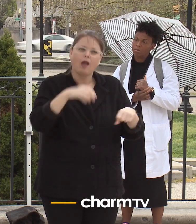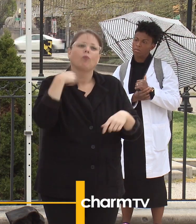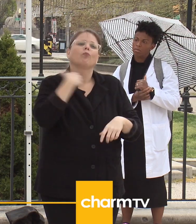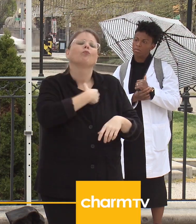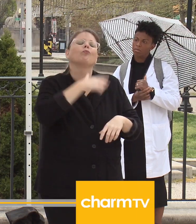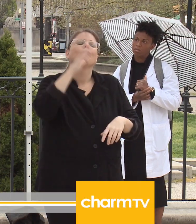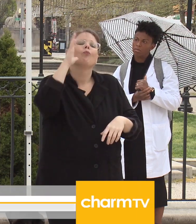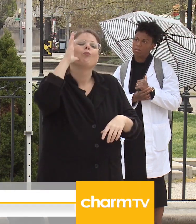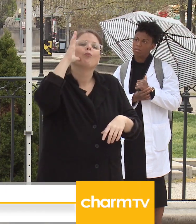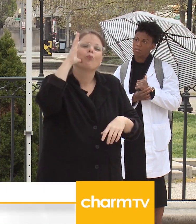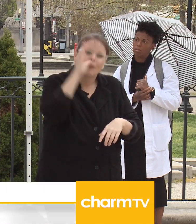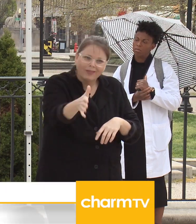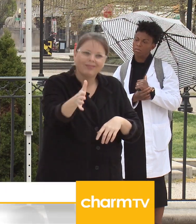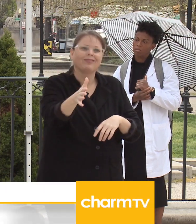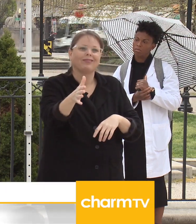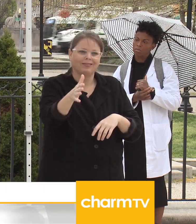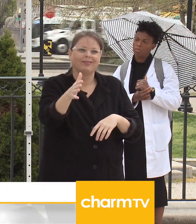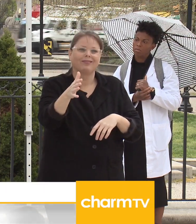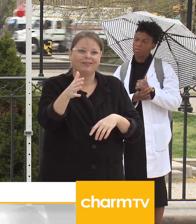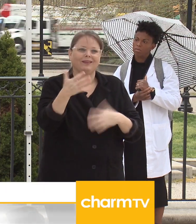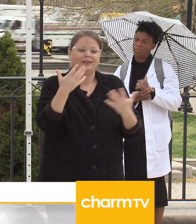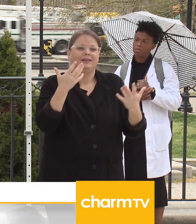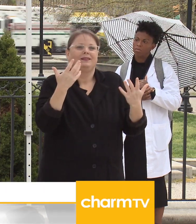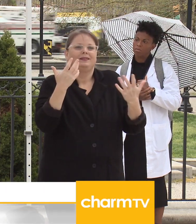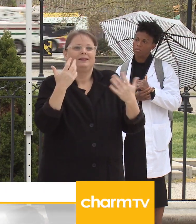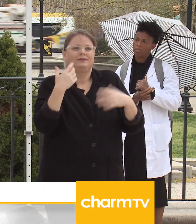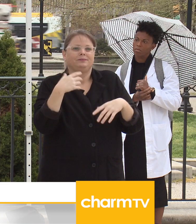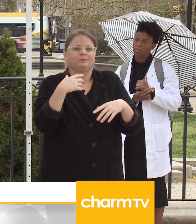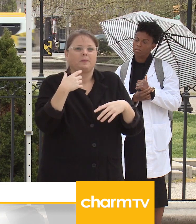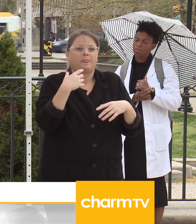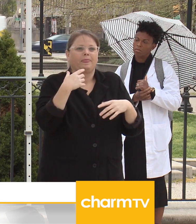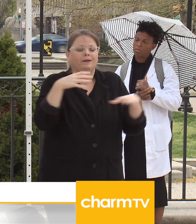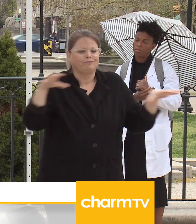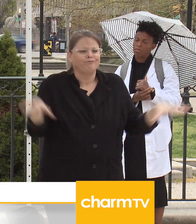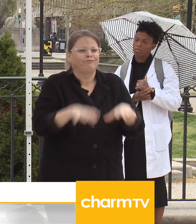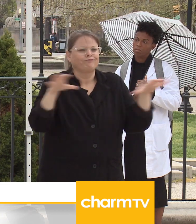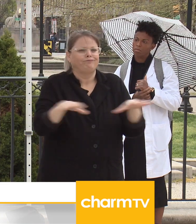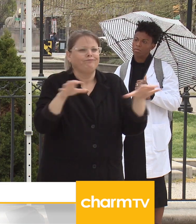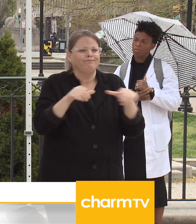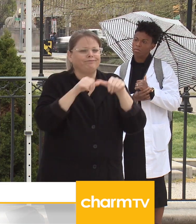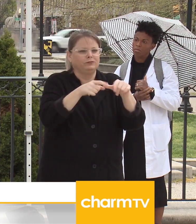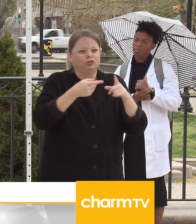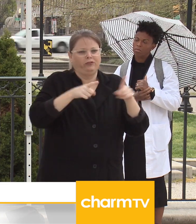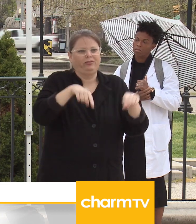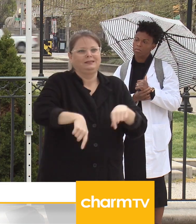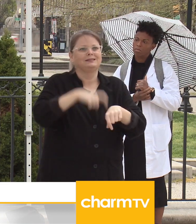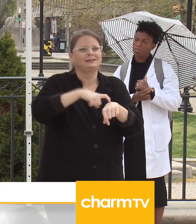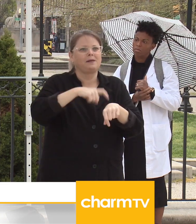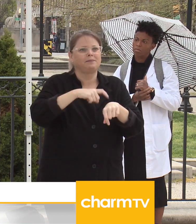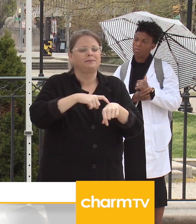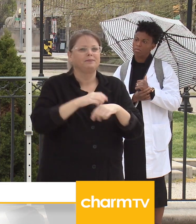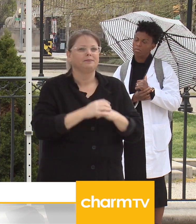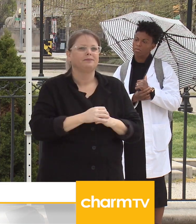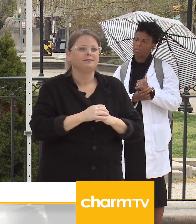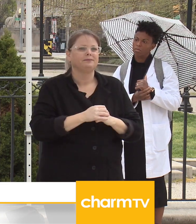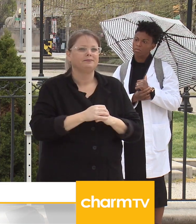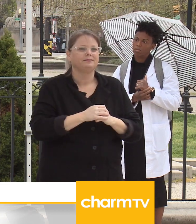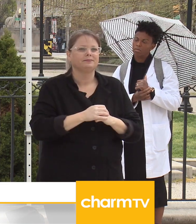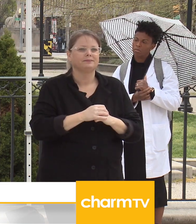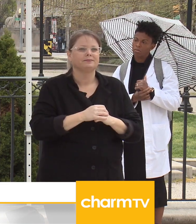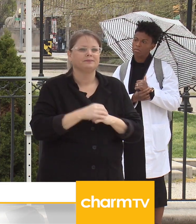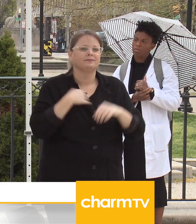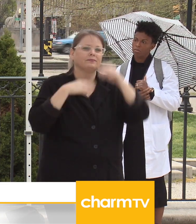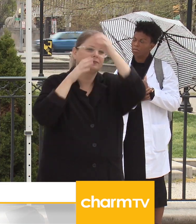remain proactive during this pandemic. I would like now to introduce Deputy Chief Matts